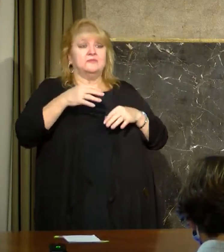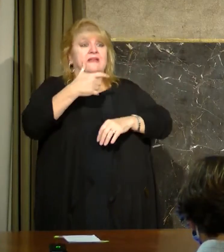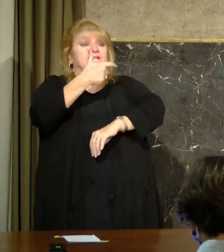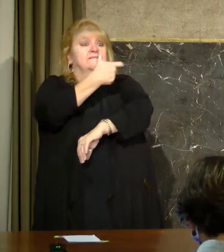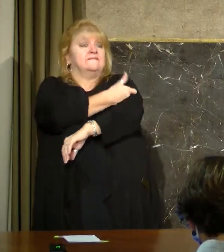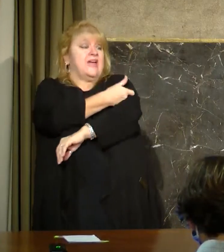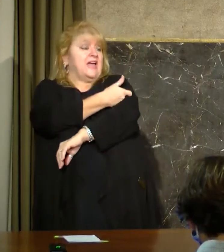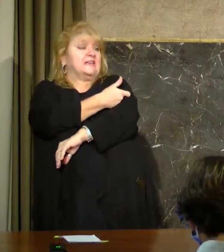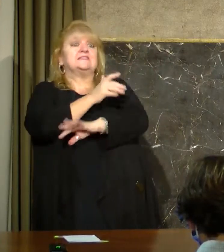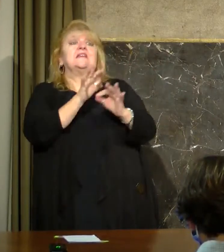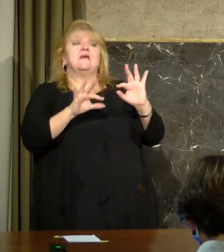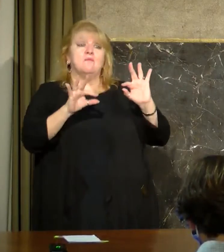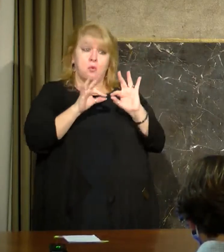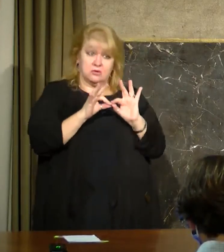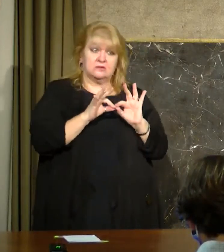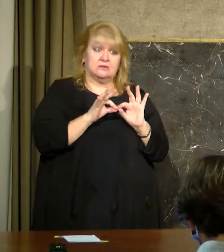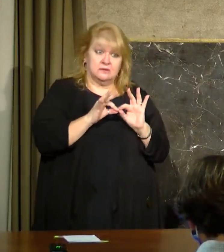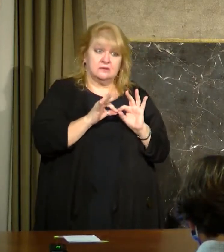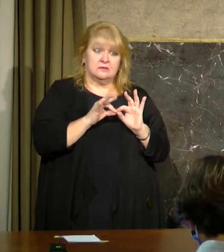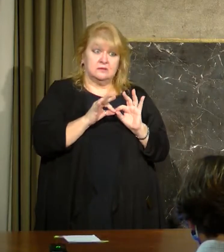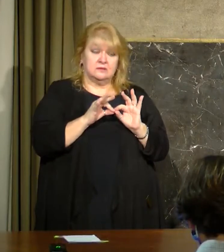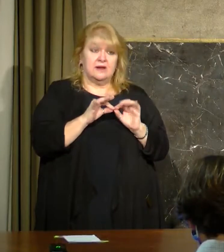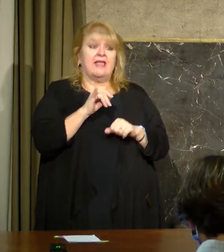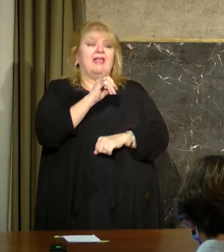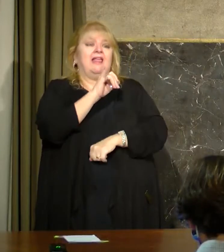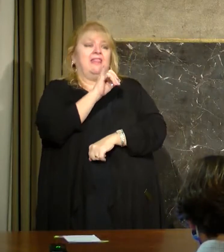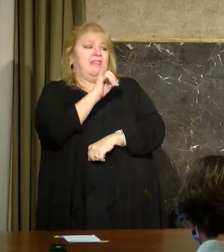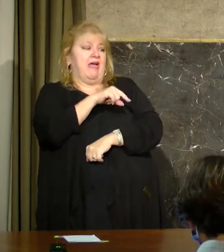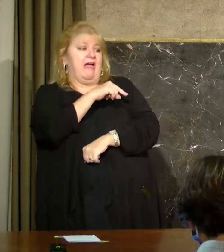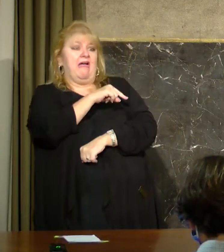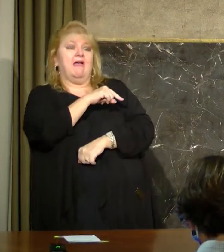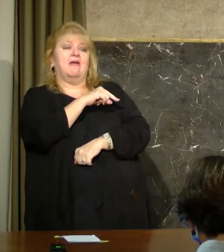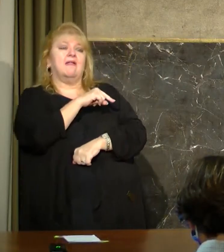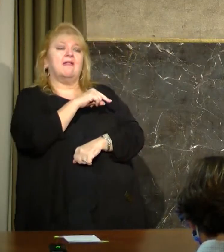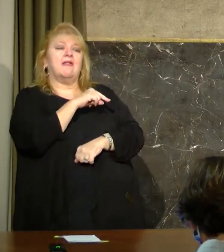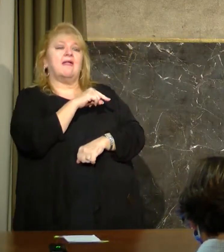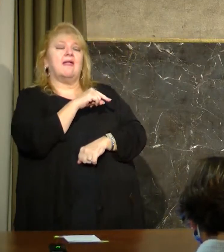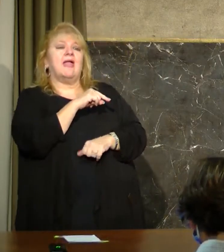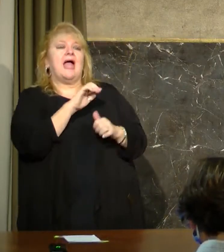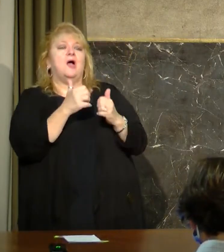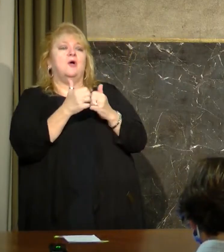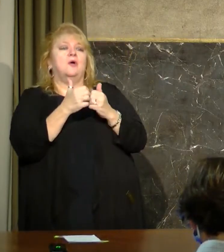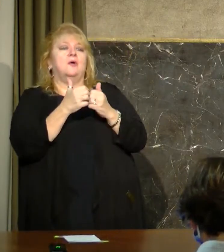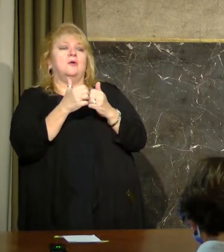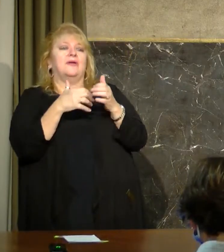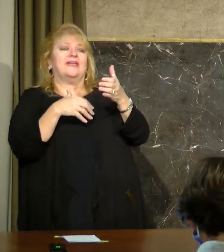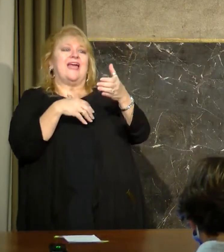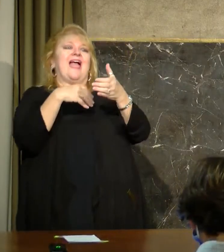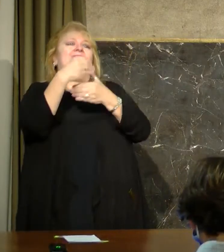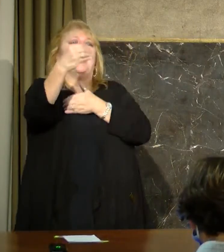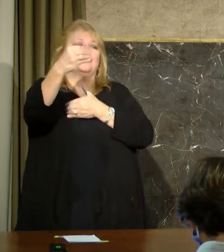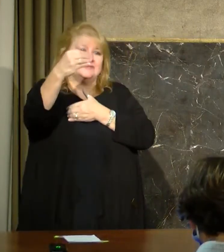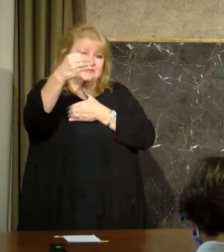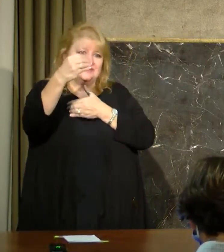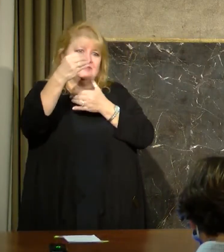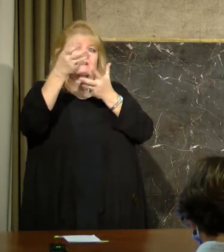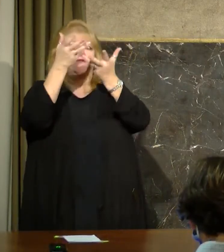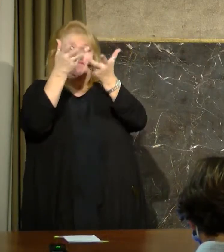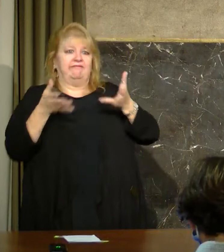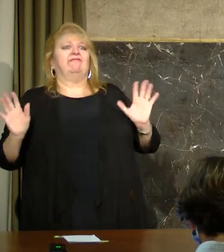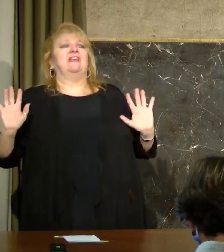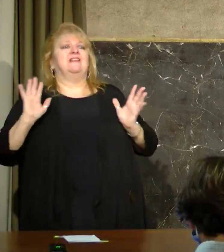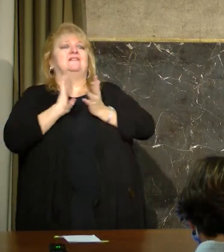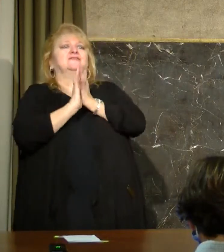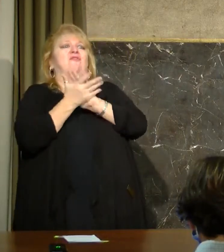is important because that's how we get out of this. But in the immediate